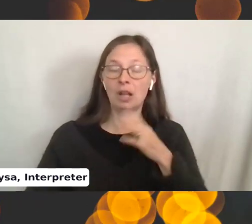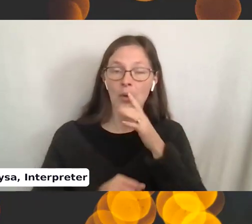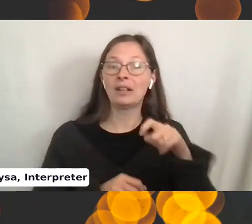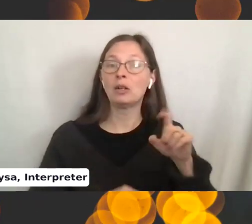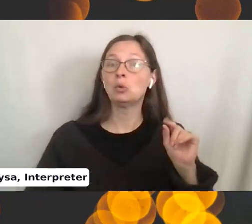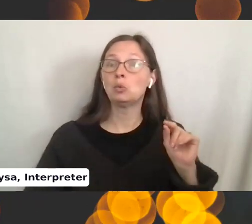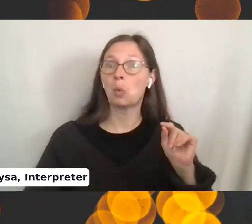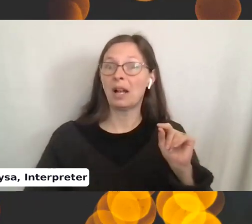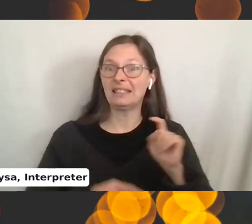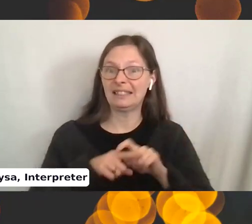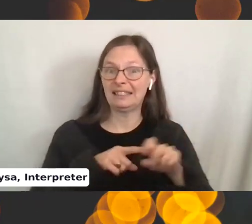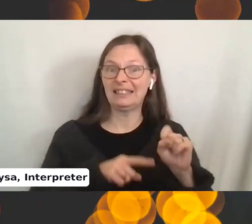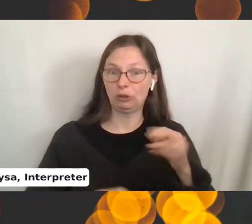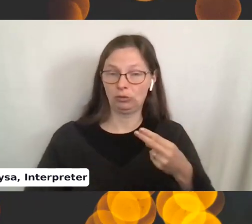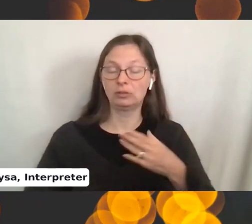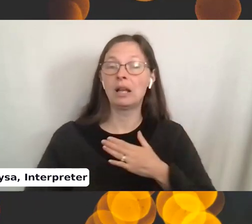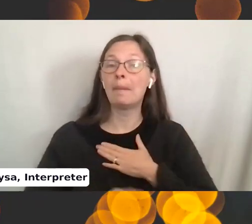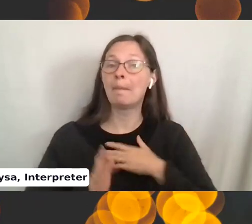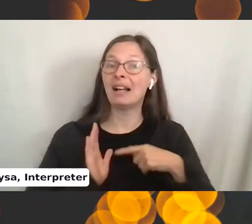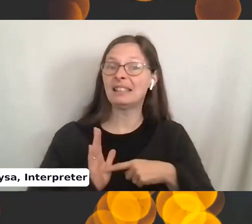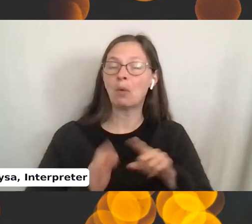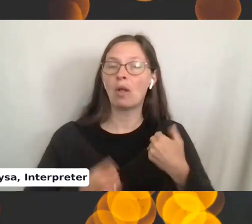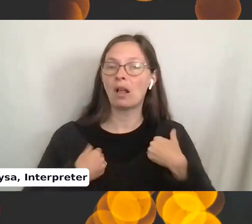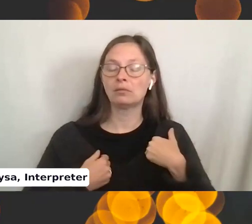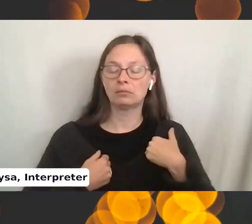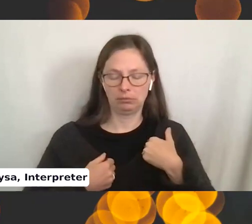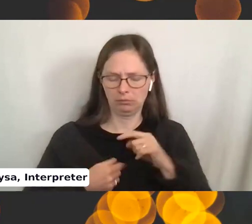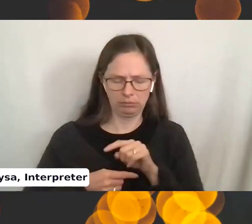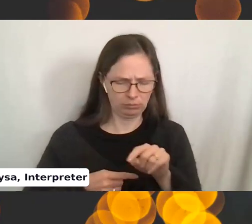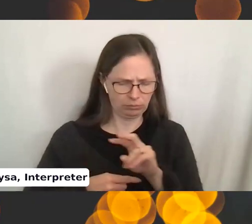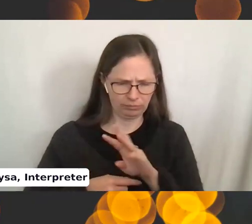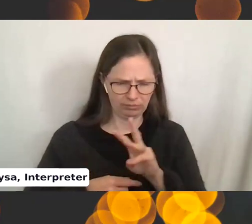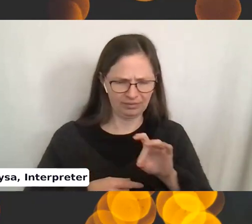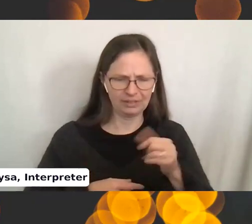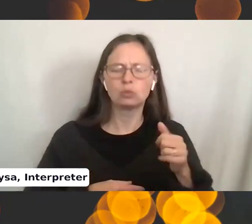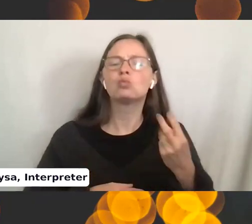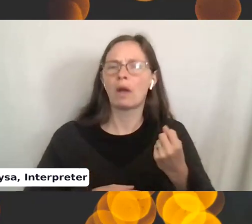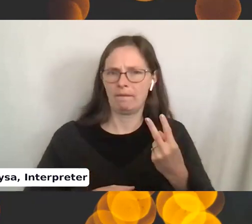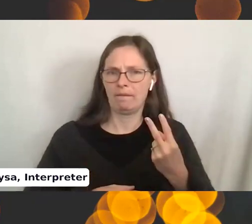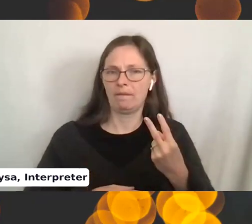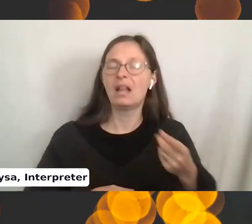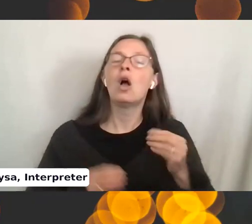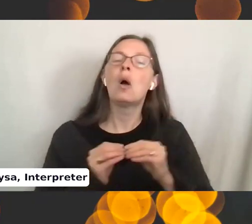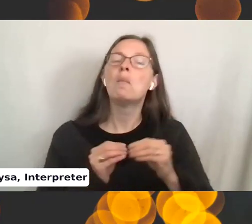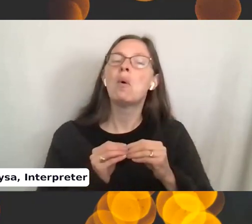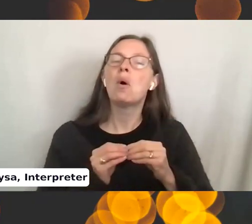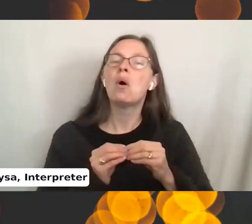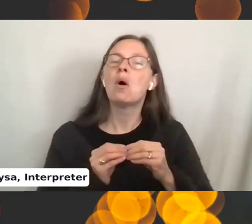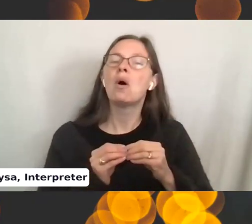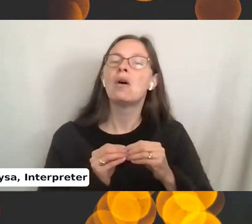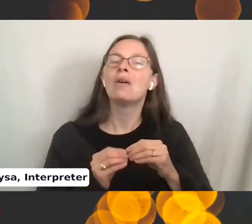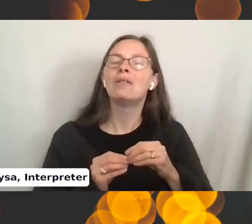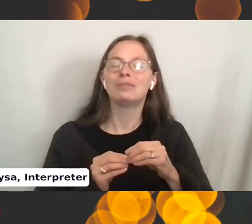20 stitches. My sample only has 2, 4, 6, 8, 10, 12. So this is going to be more of a stripe than a cozy.